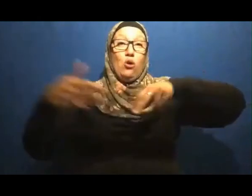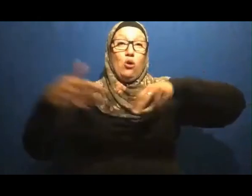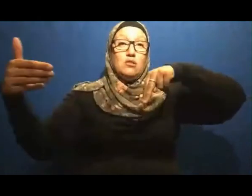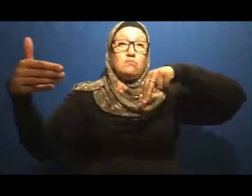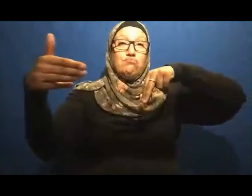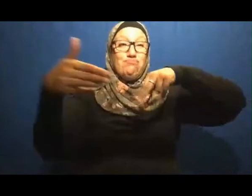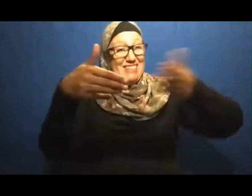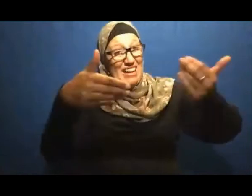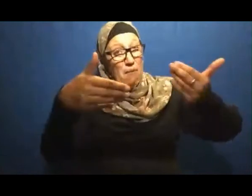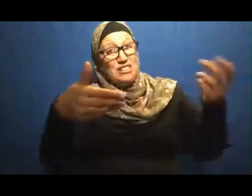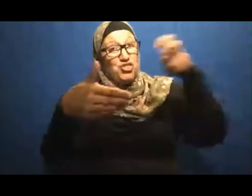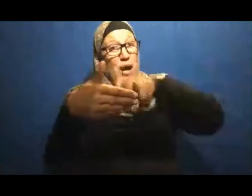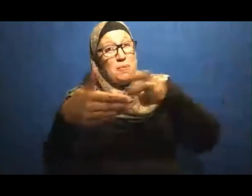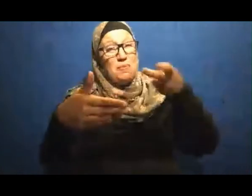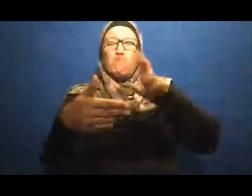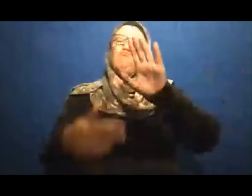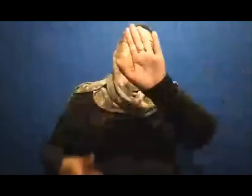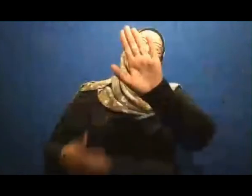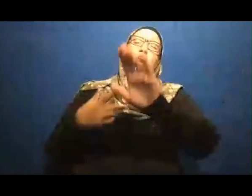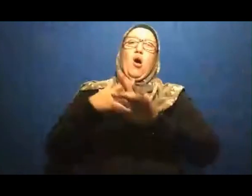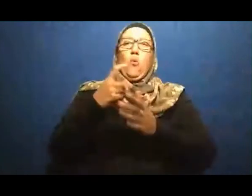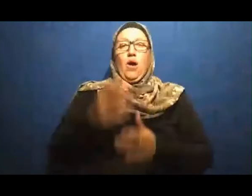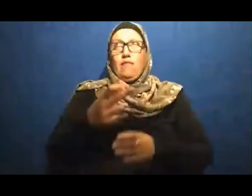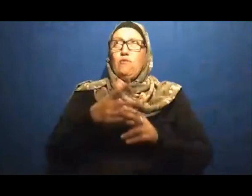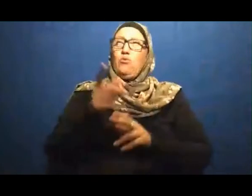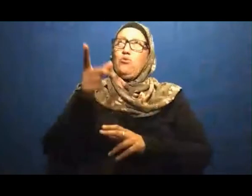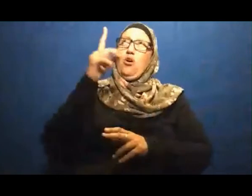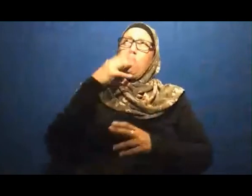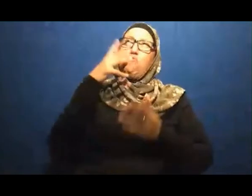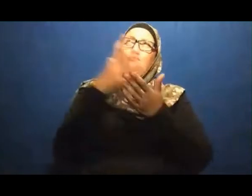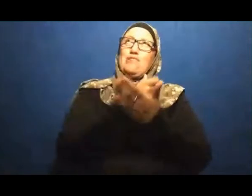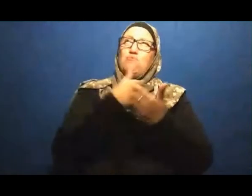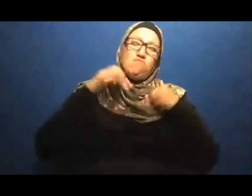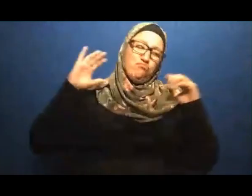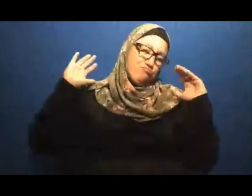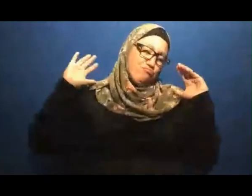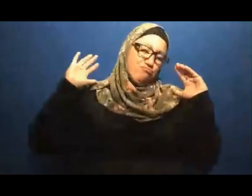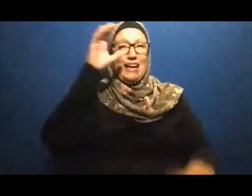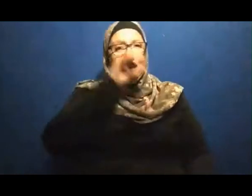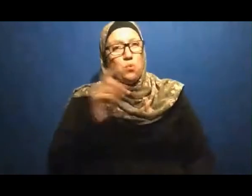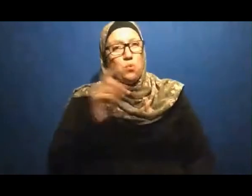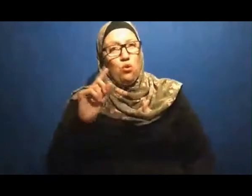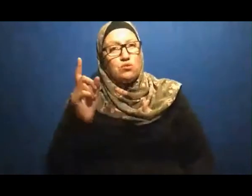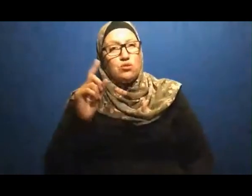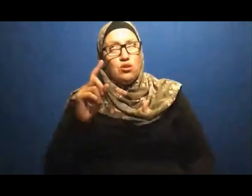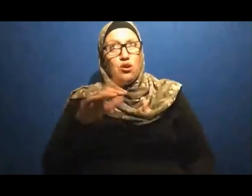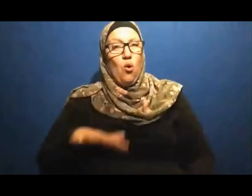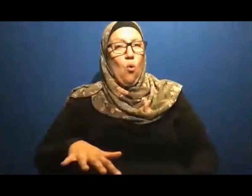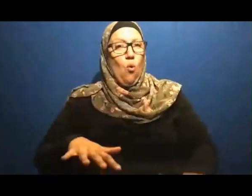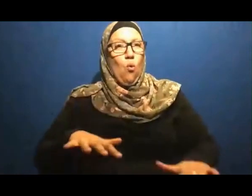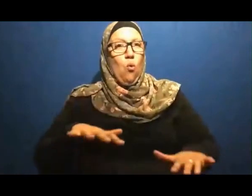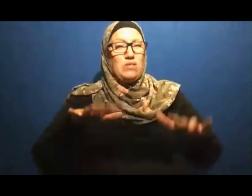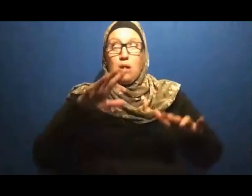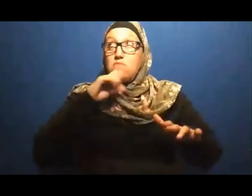And he Says No Thanks I'm Waiting For God To Rescue Me Guess What Eventually The flood Is rising Up And he Had No